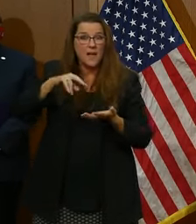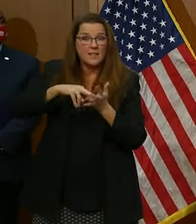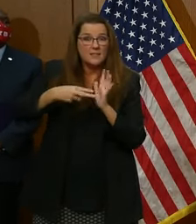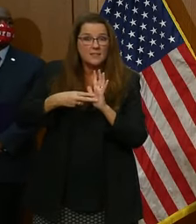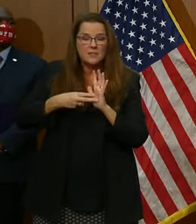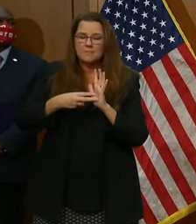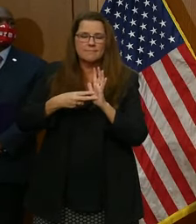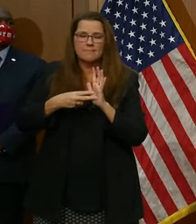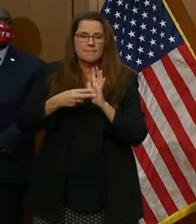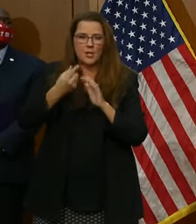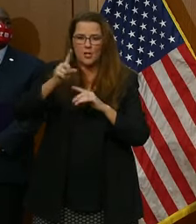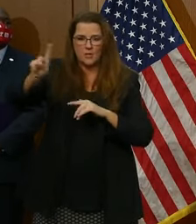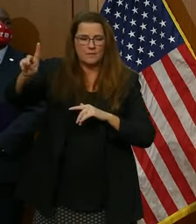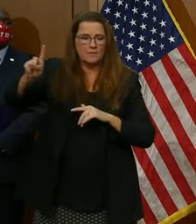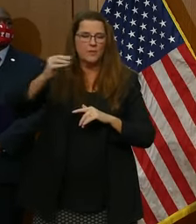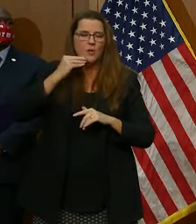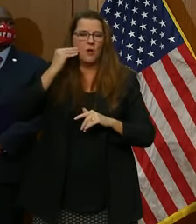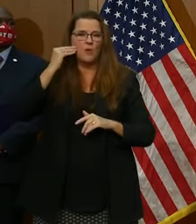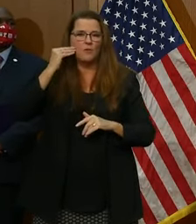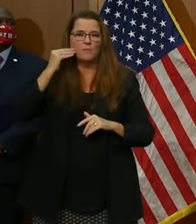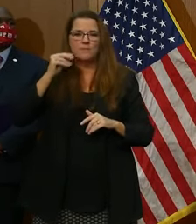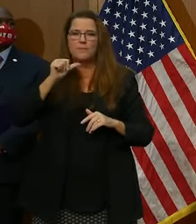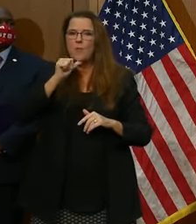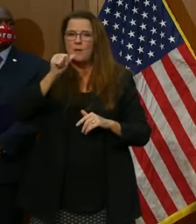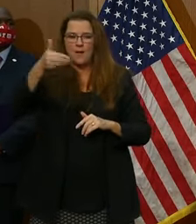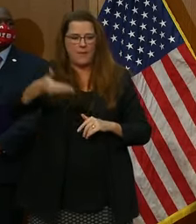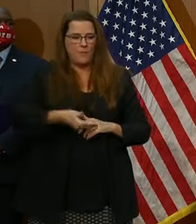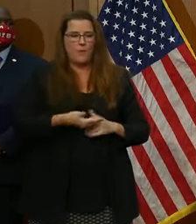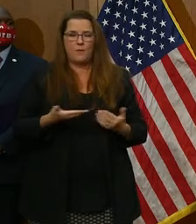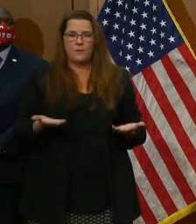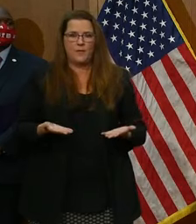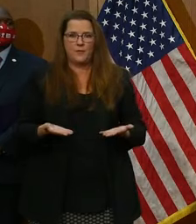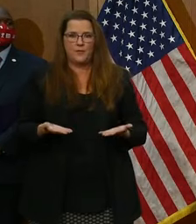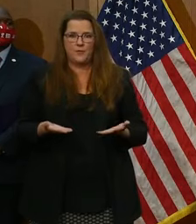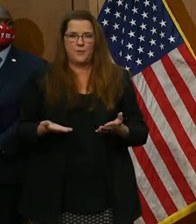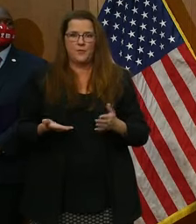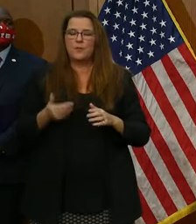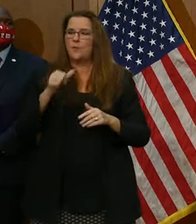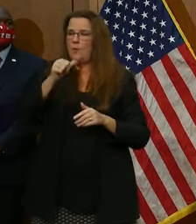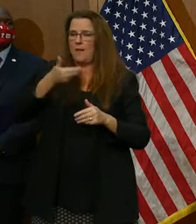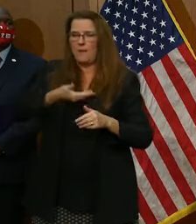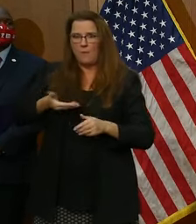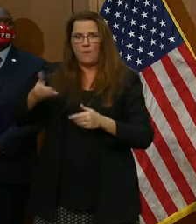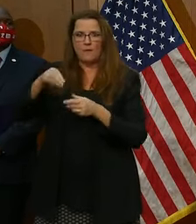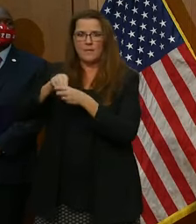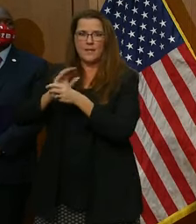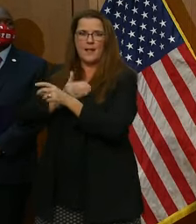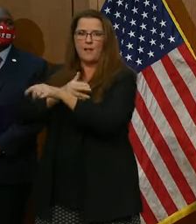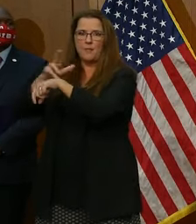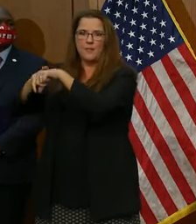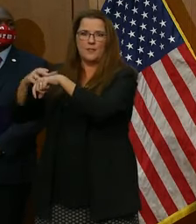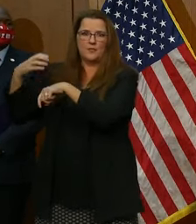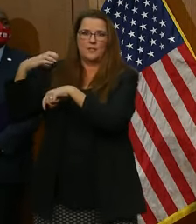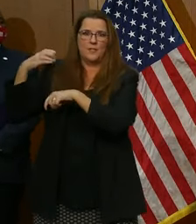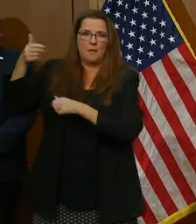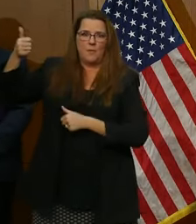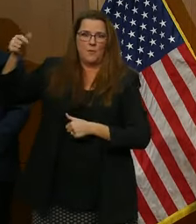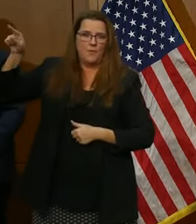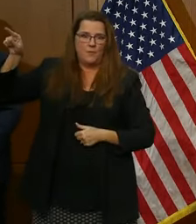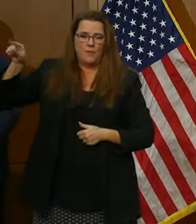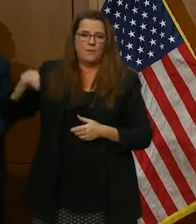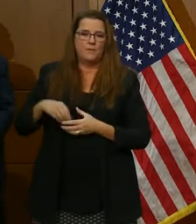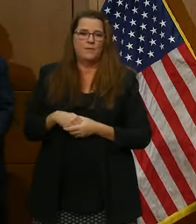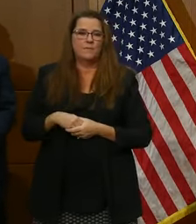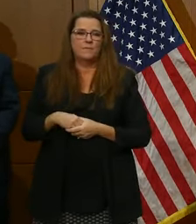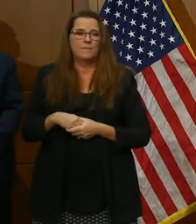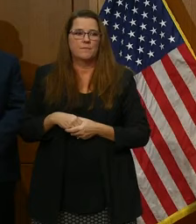and go home. You are not welcome here, and you're not welcome in our nation's capital. And if